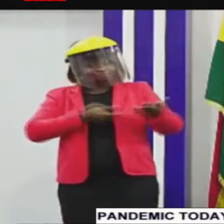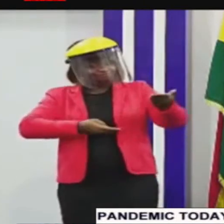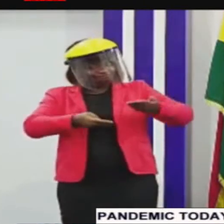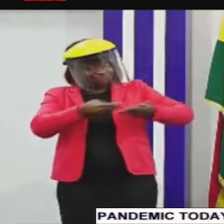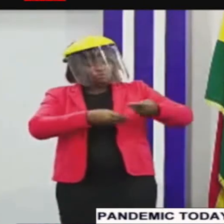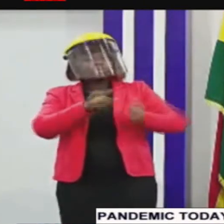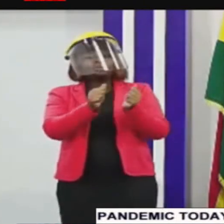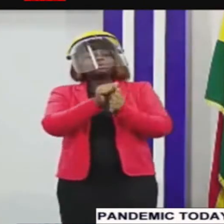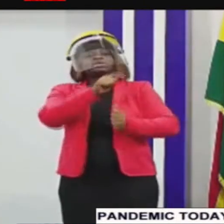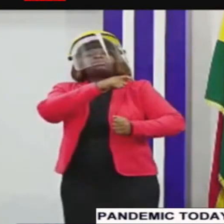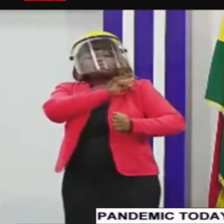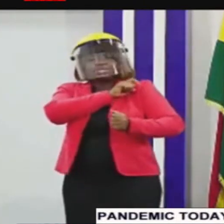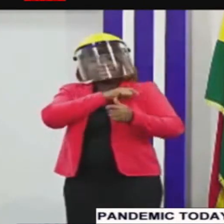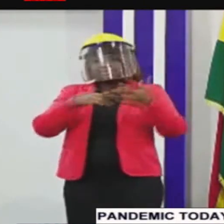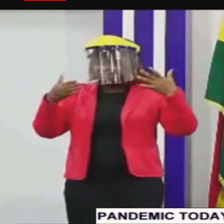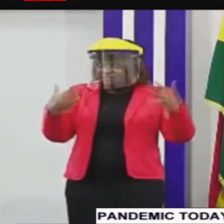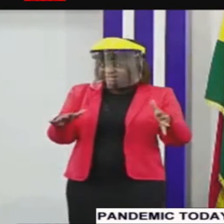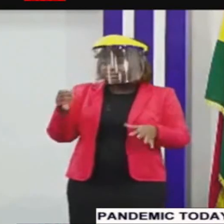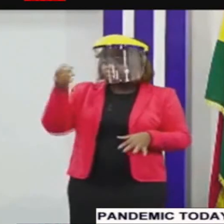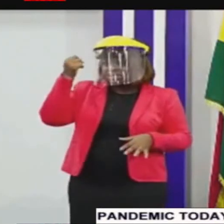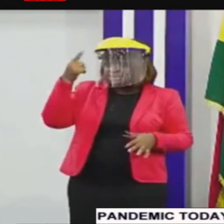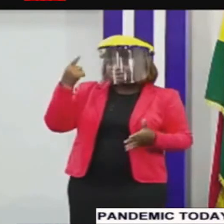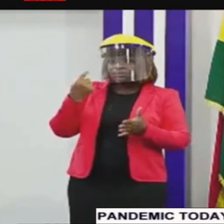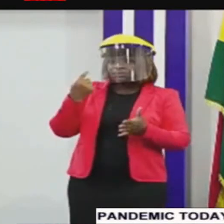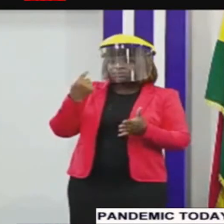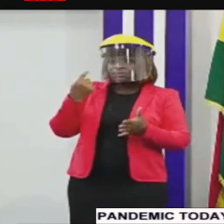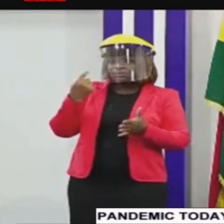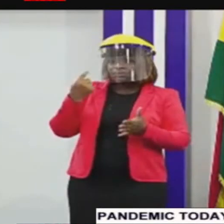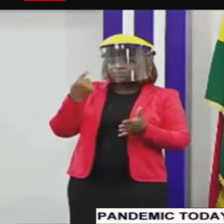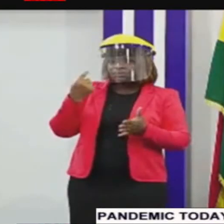um with the police give it a more